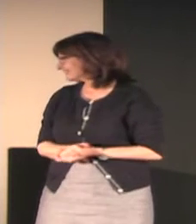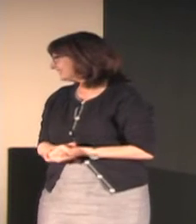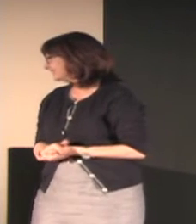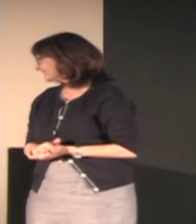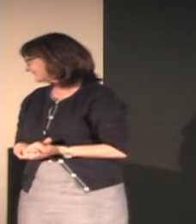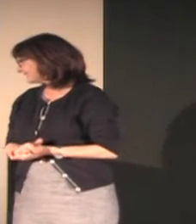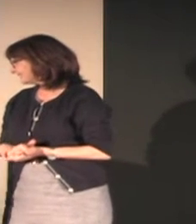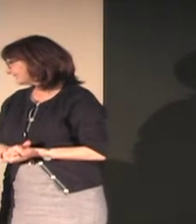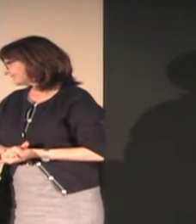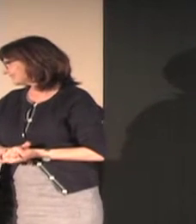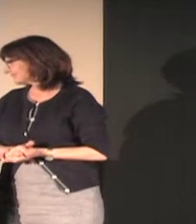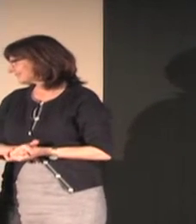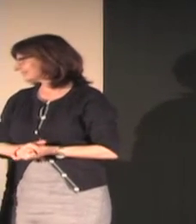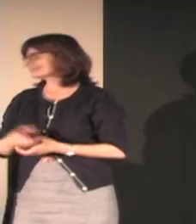so they have different hand shapes